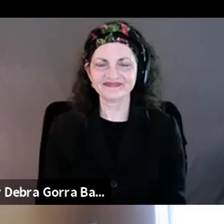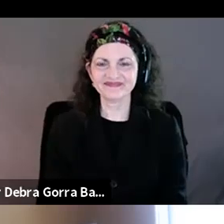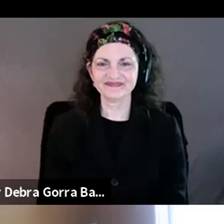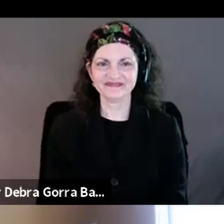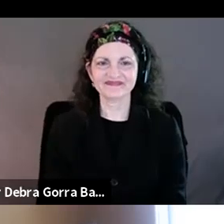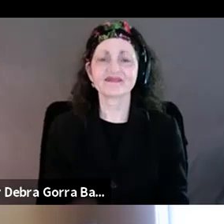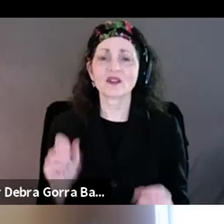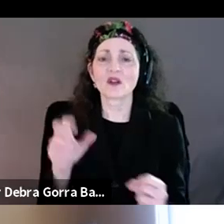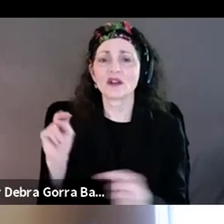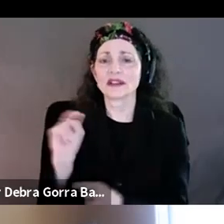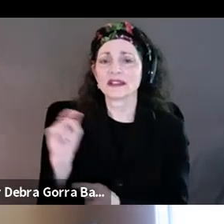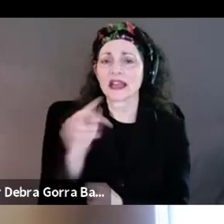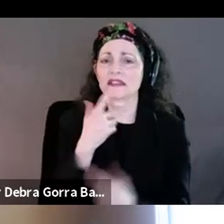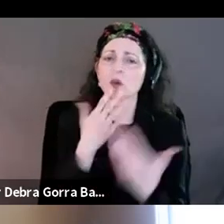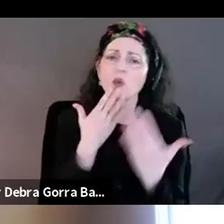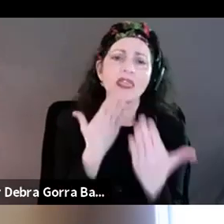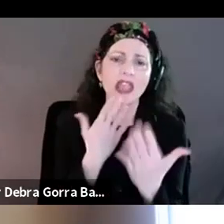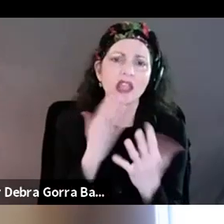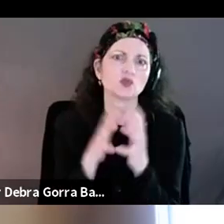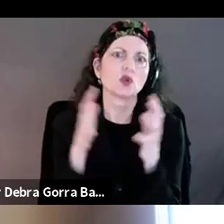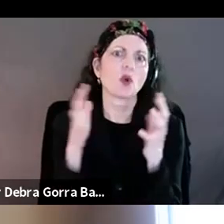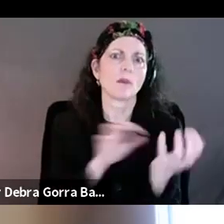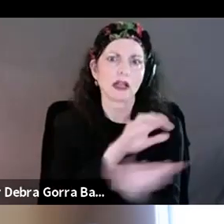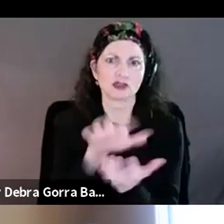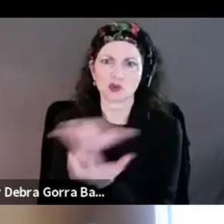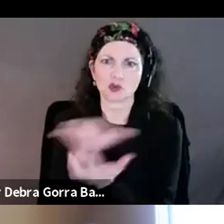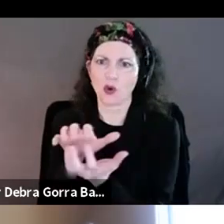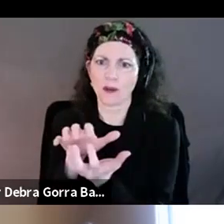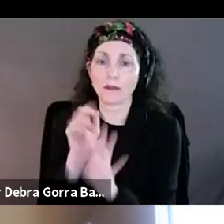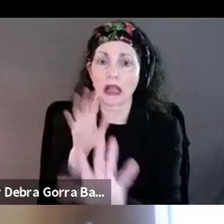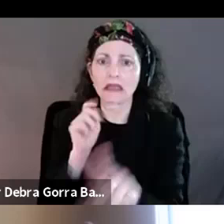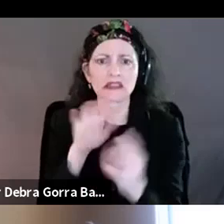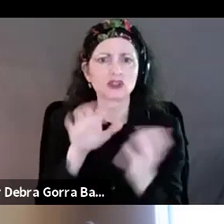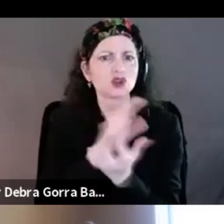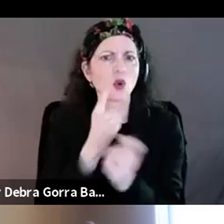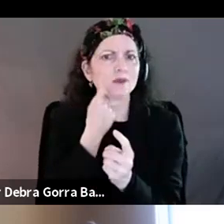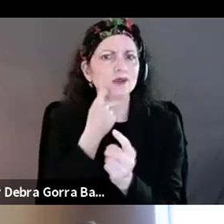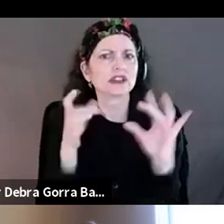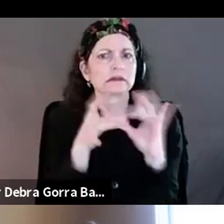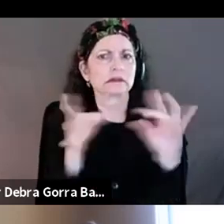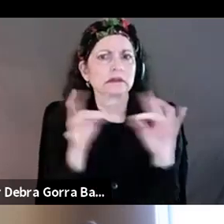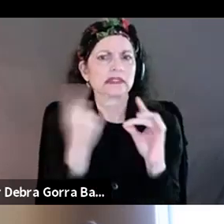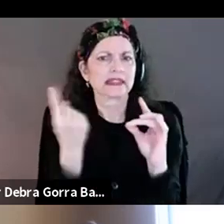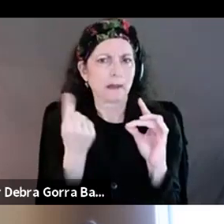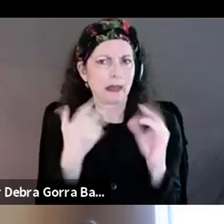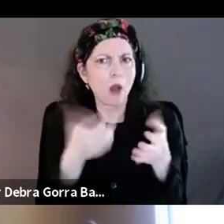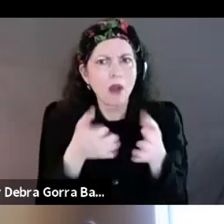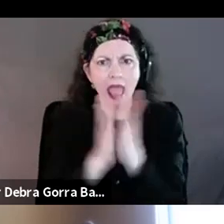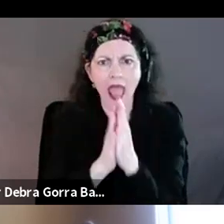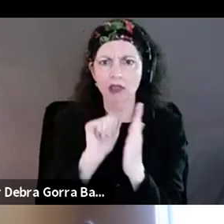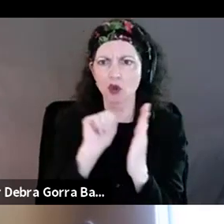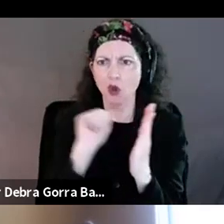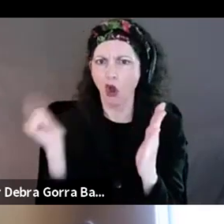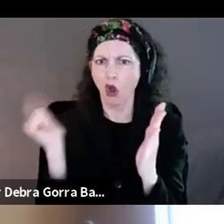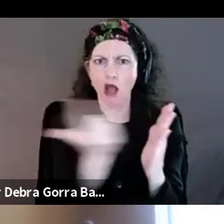Natasha Thank you so much, Storm. And, you know, Storm brought up something that I wanted to ask all of you, which has to do with this